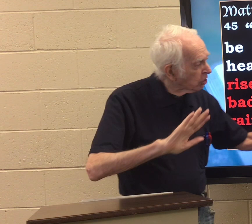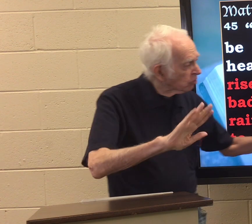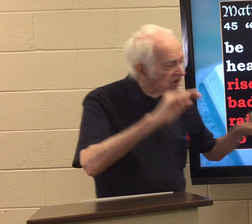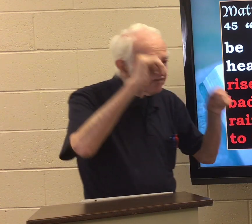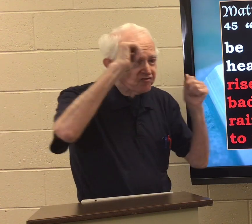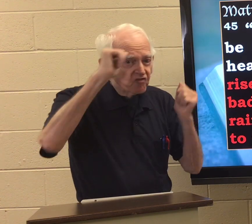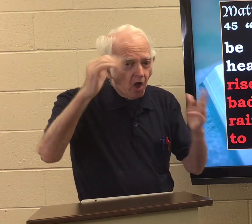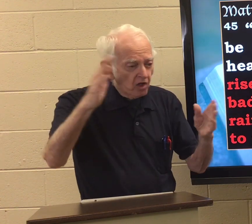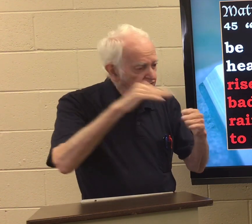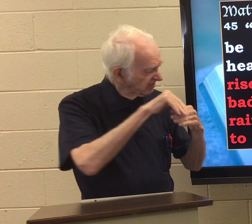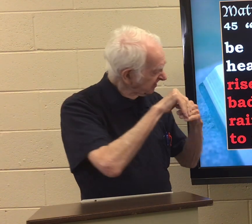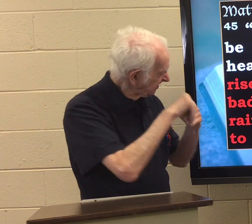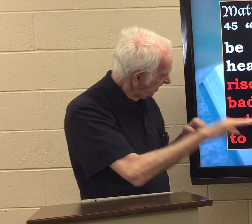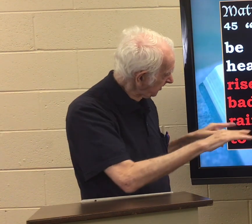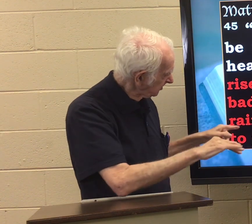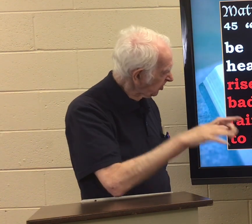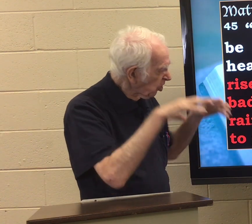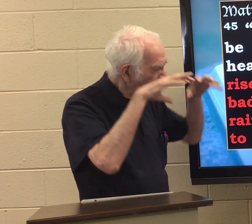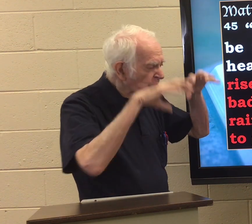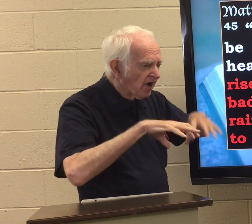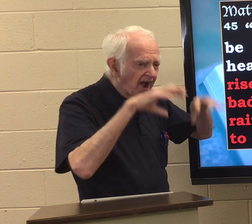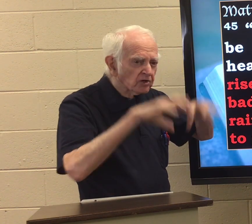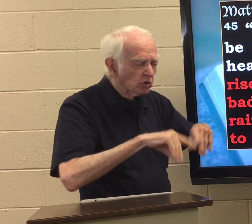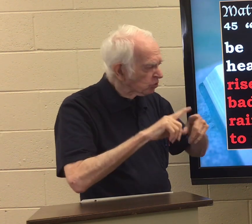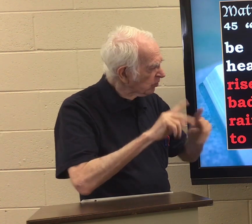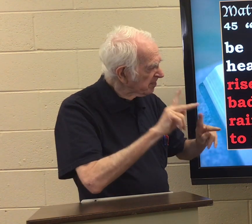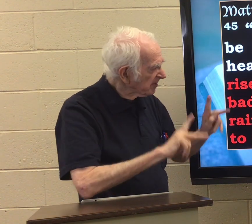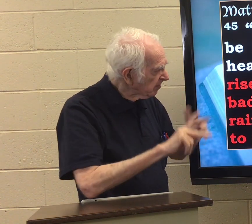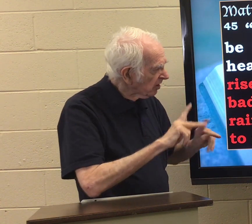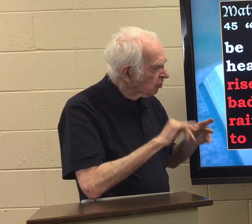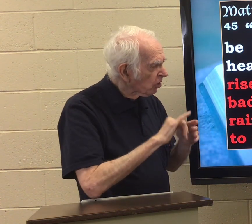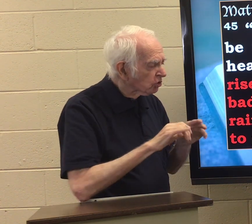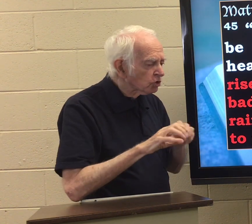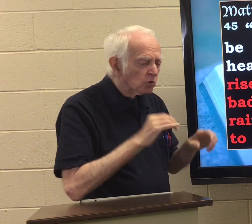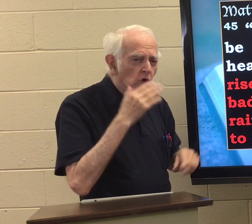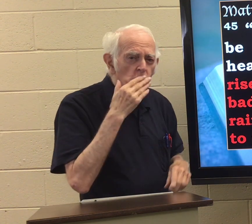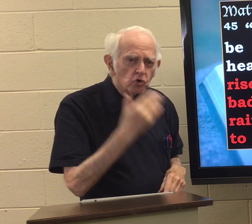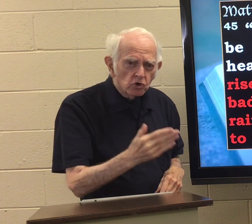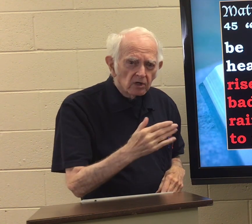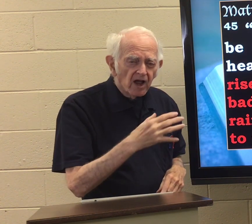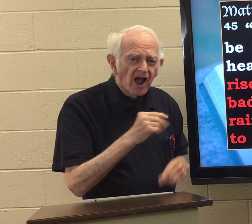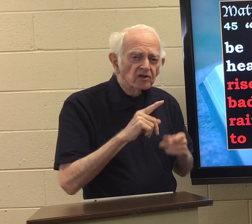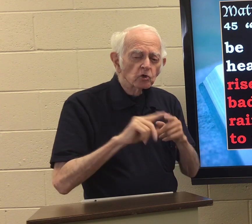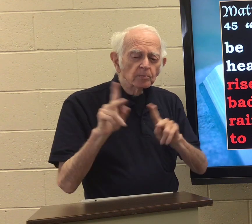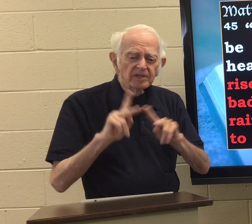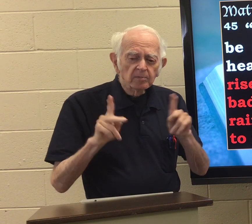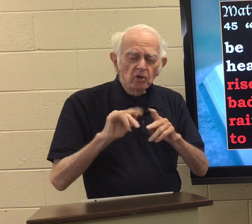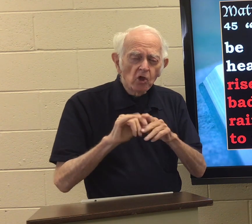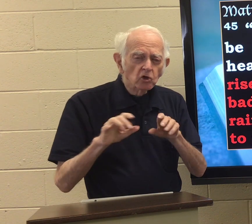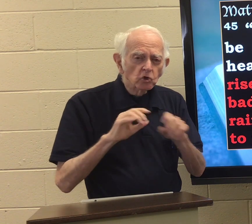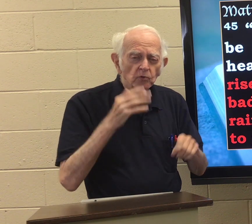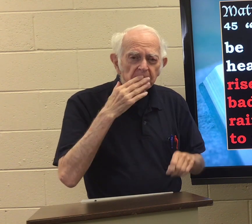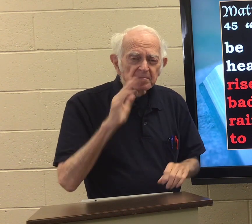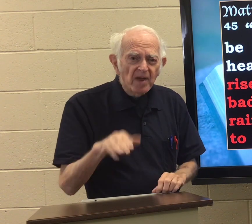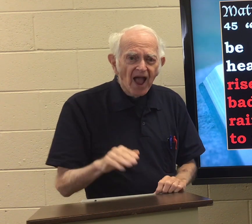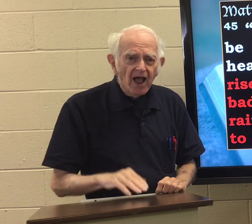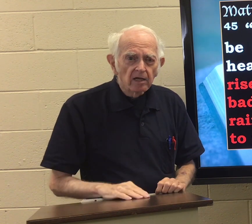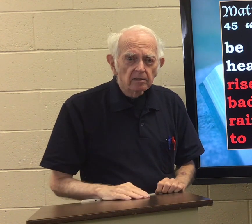Your Father sends rain to the people that do good and to the people that do wrong.